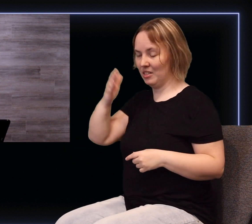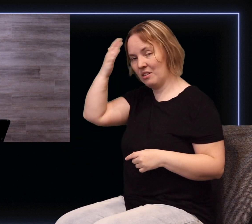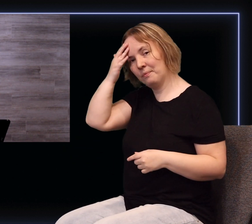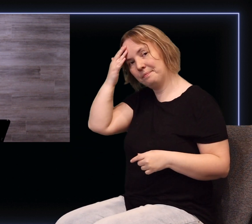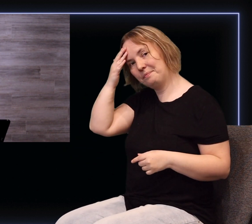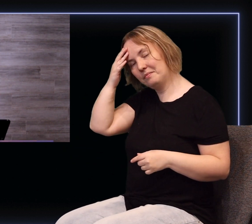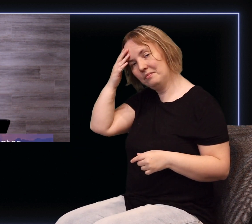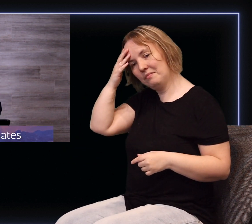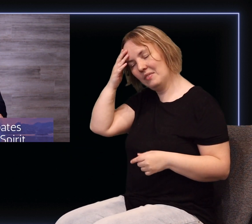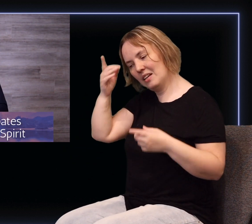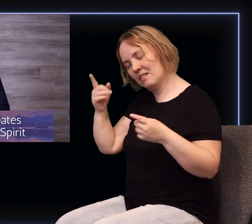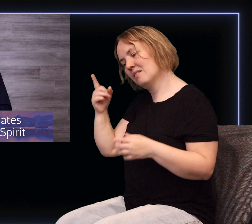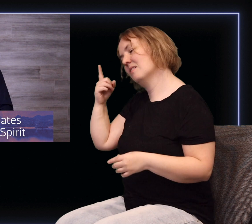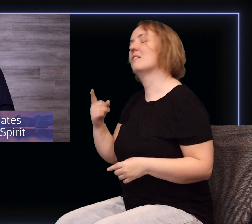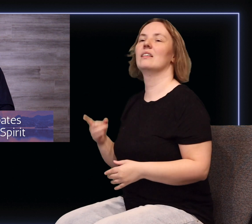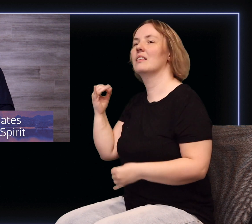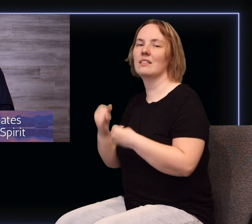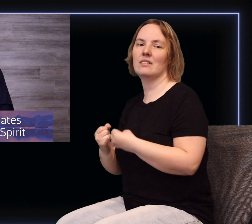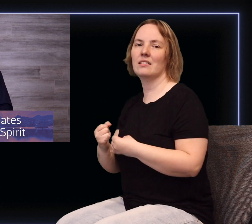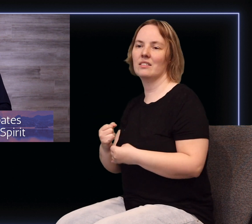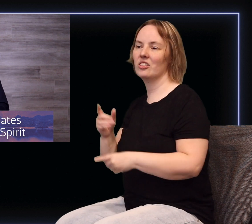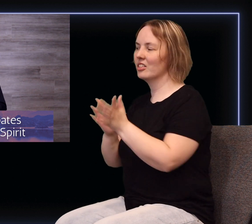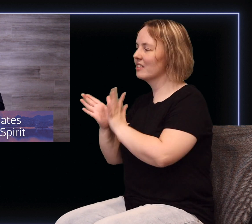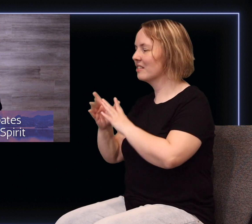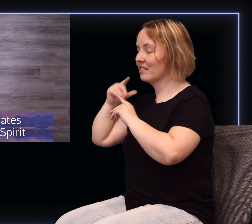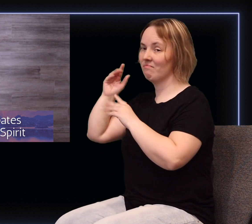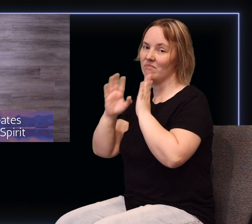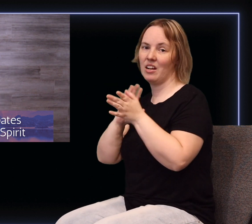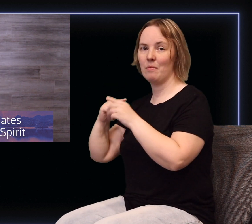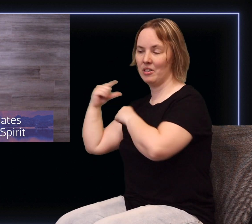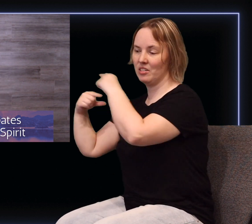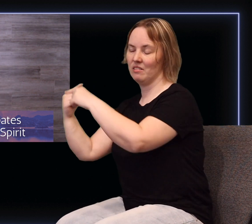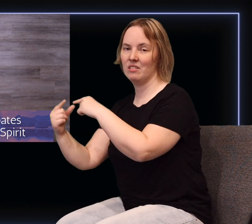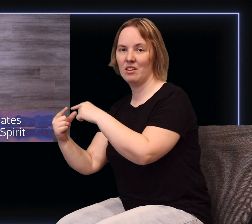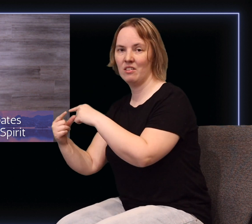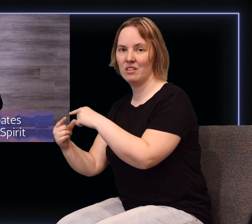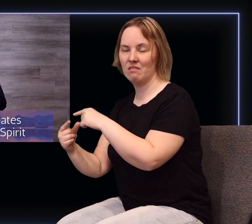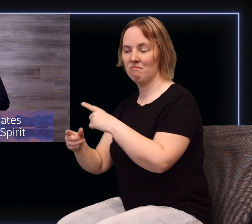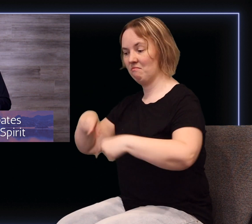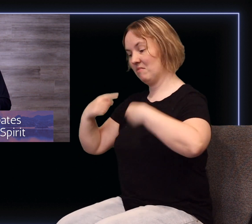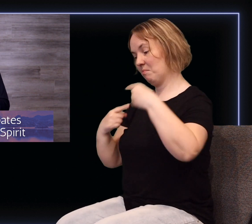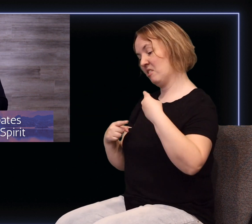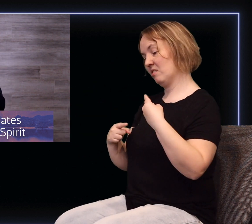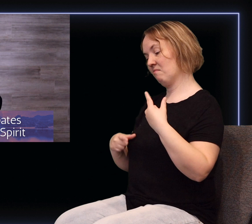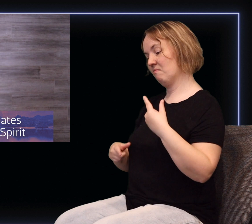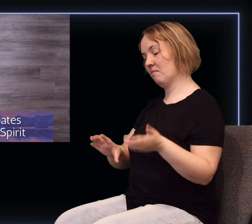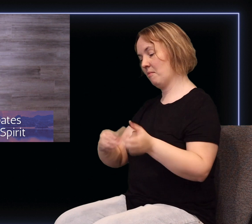Jesus I believe is speaking about a generation that debates the baptism with the Holy Spirit and I'm speaking primarily to